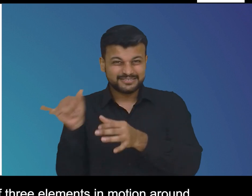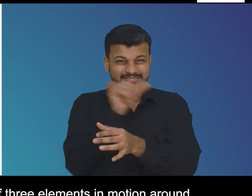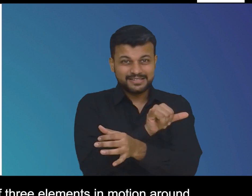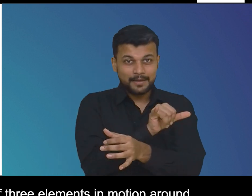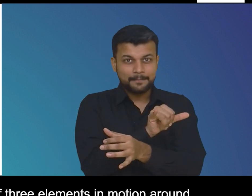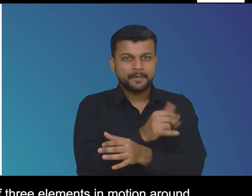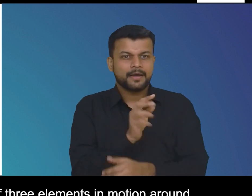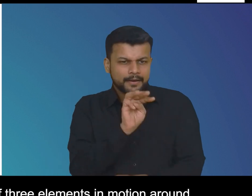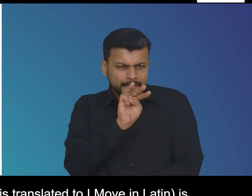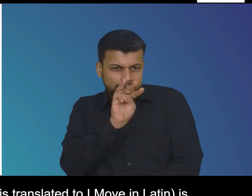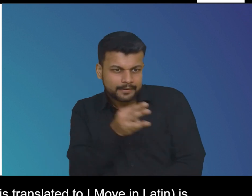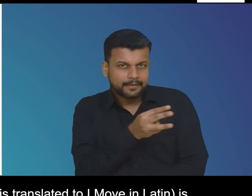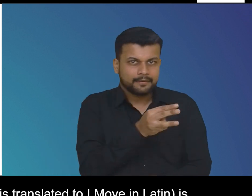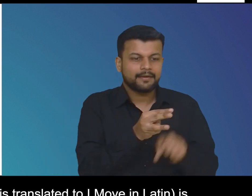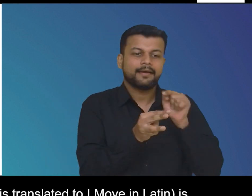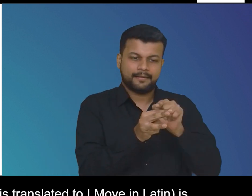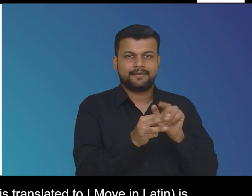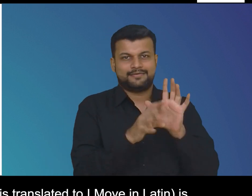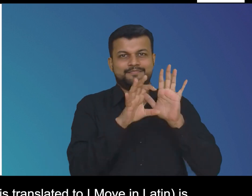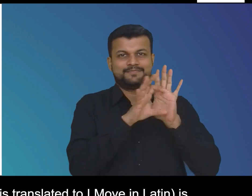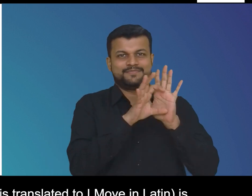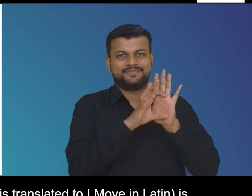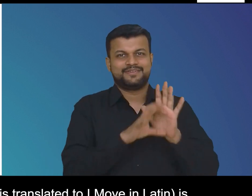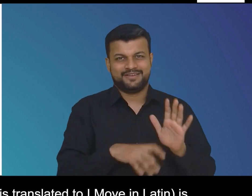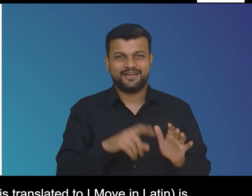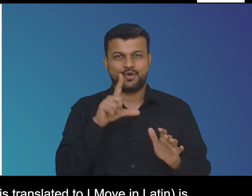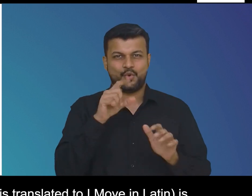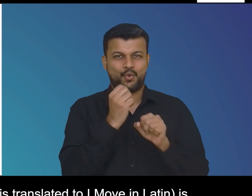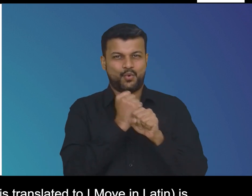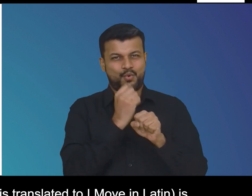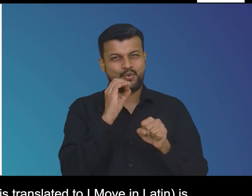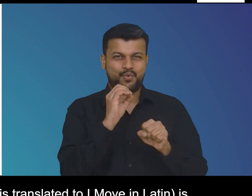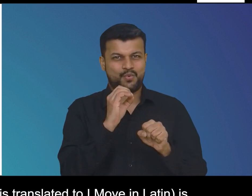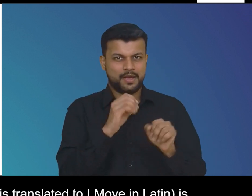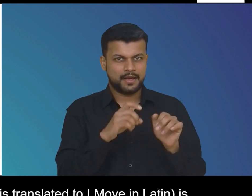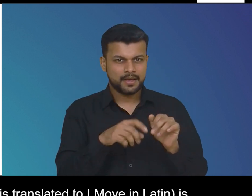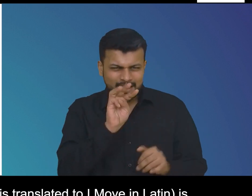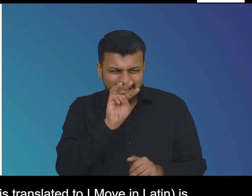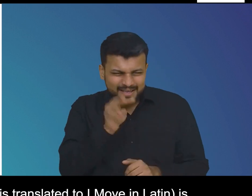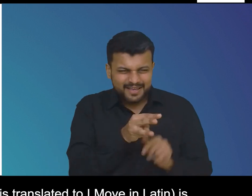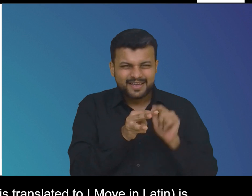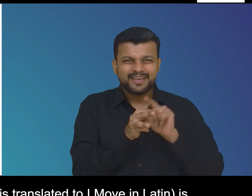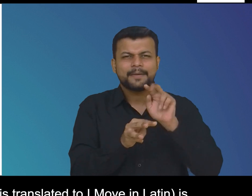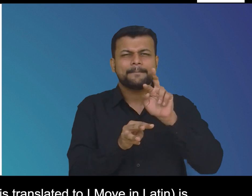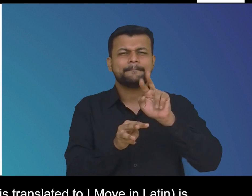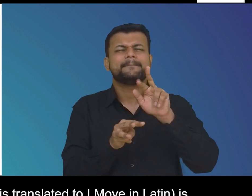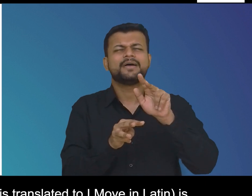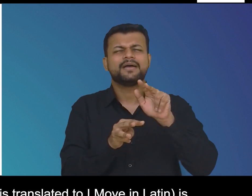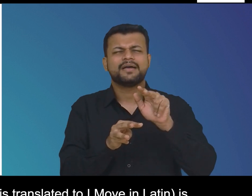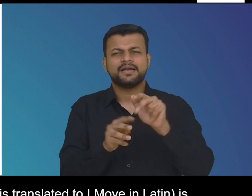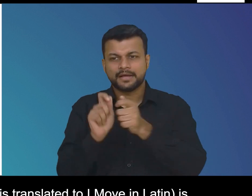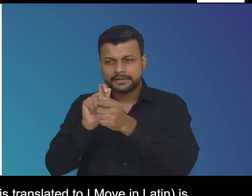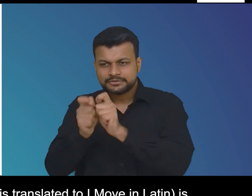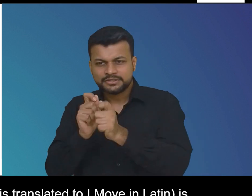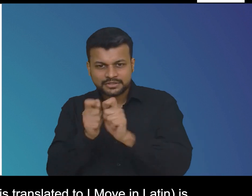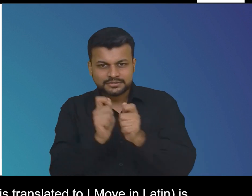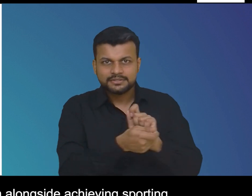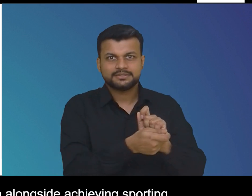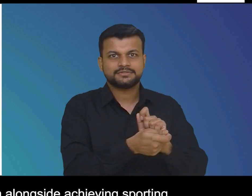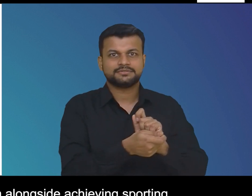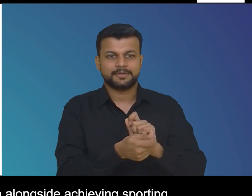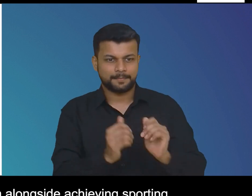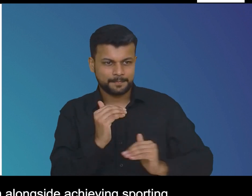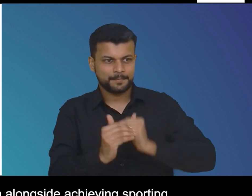the purpose of the ajitos which is translated to i move in latin is to constantly evolve